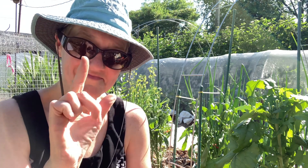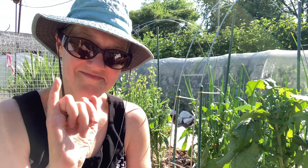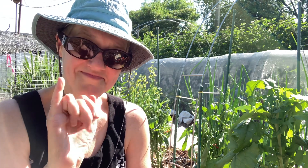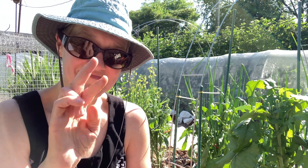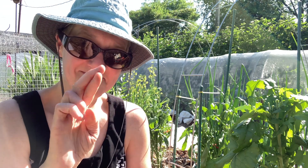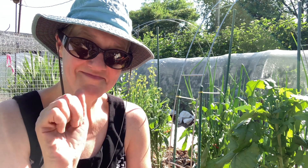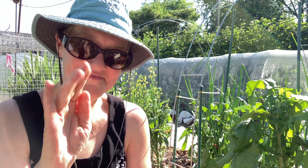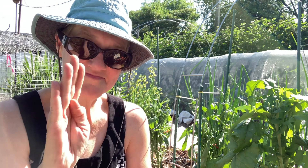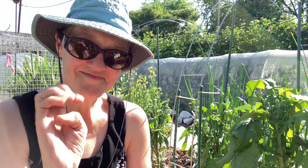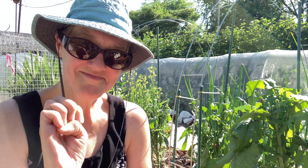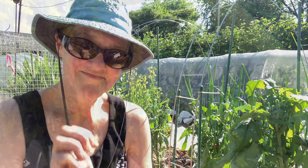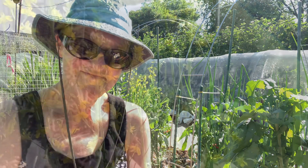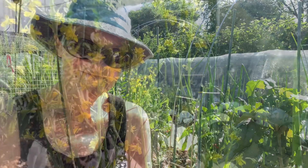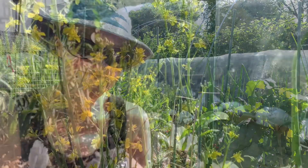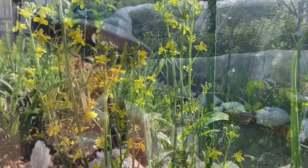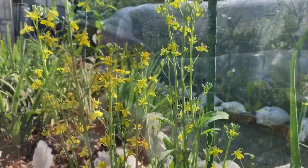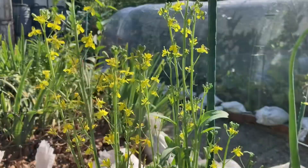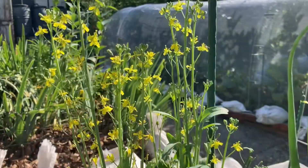seed for next year's broccoli rob